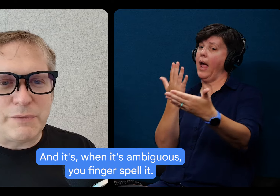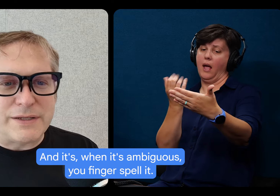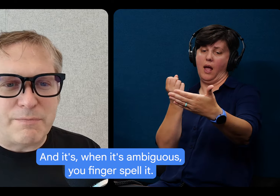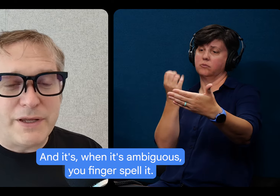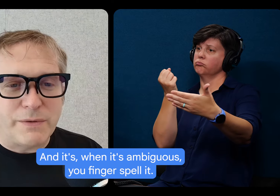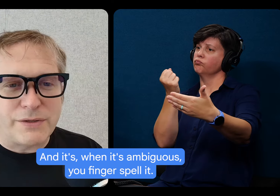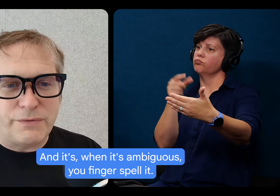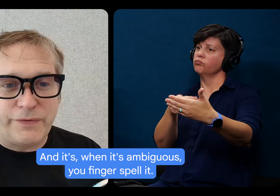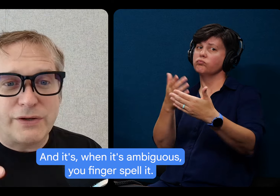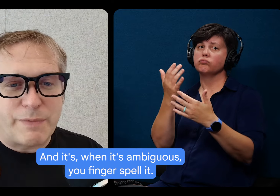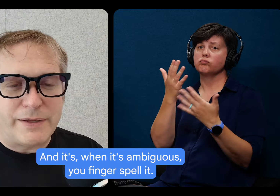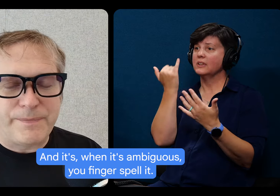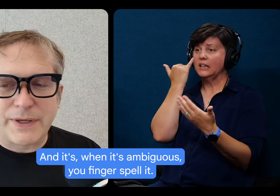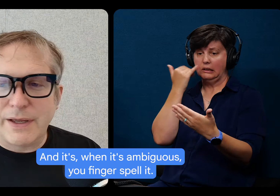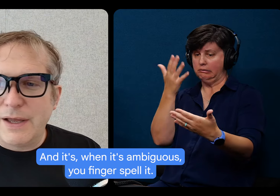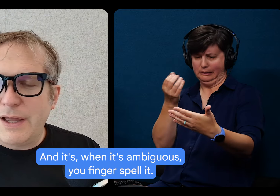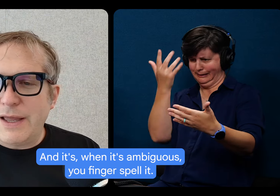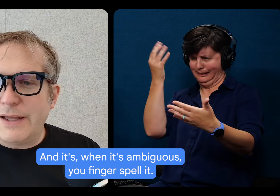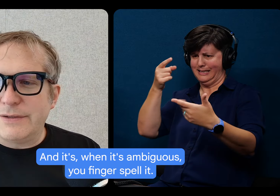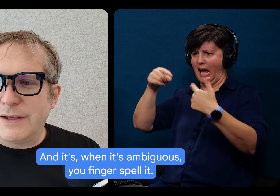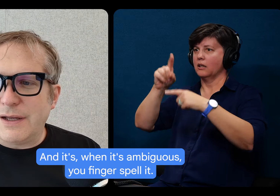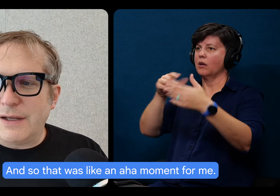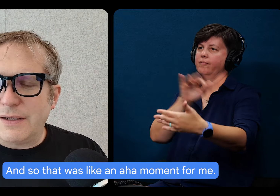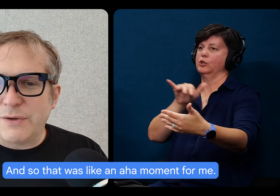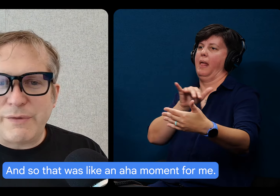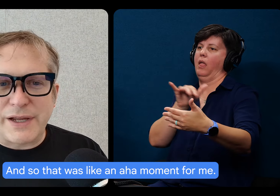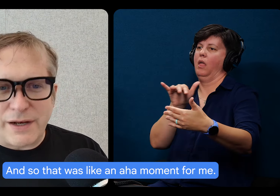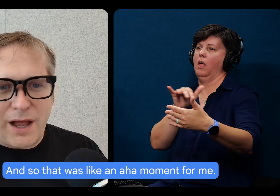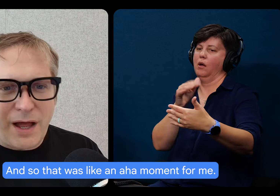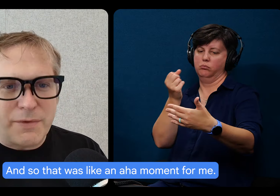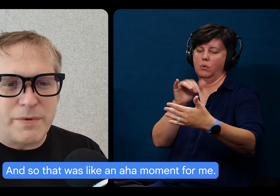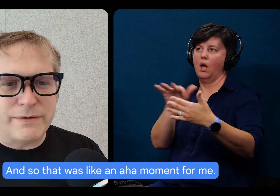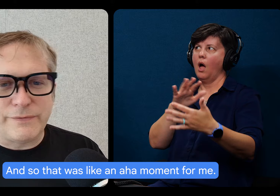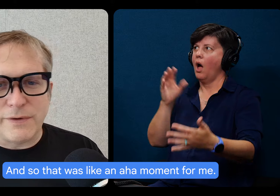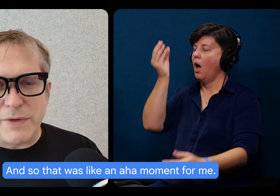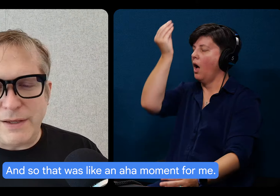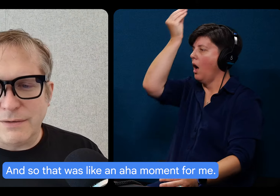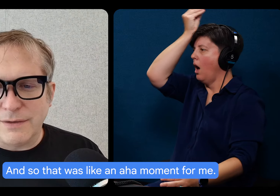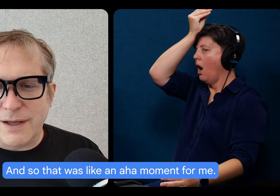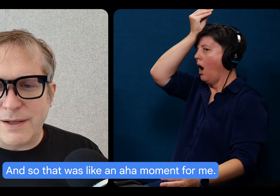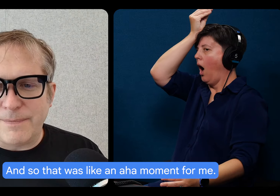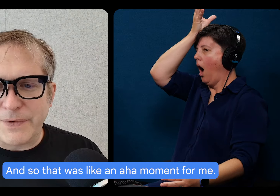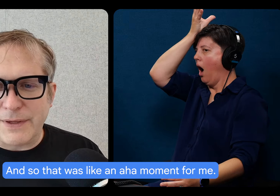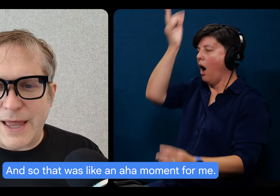and it's, when it's ambiguous, you fingerspell it. And, uh, so that was like an aha moment for me, um, that,